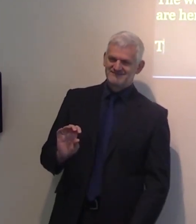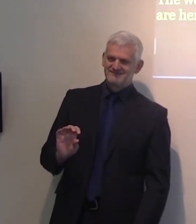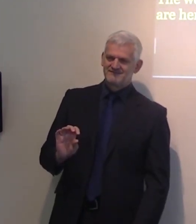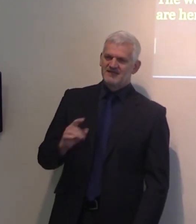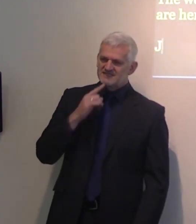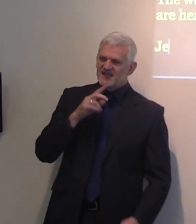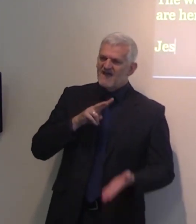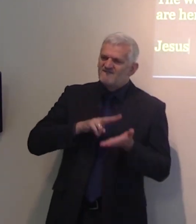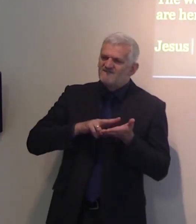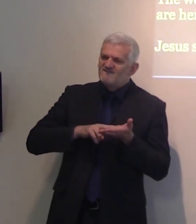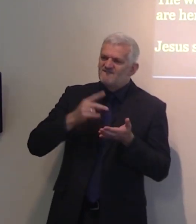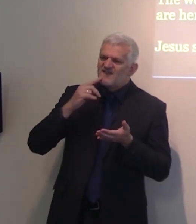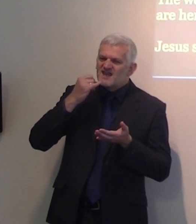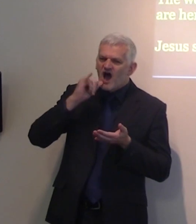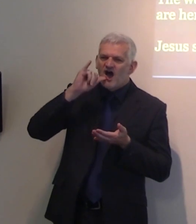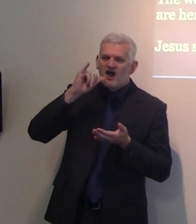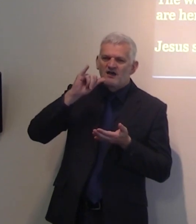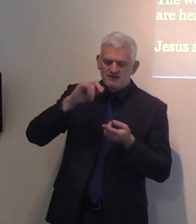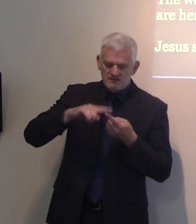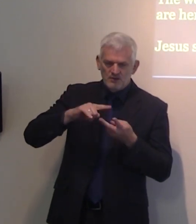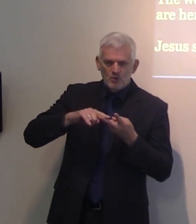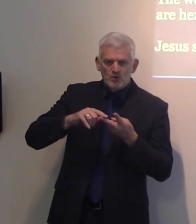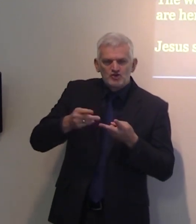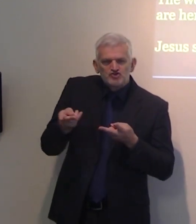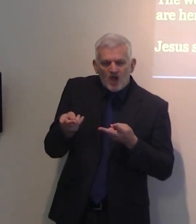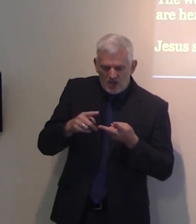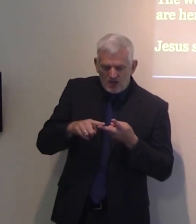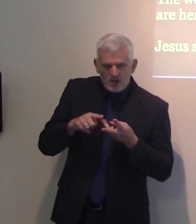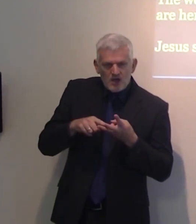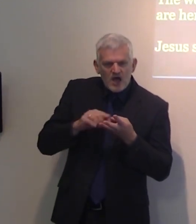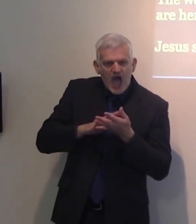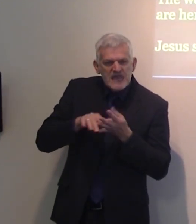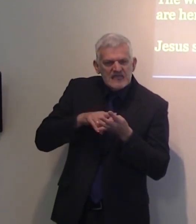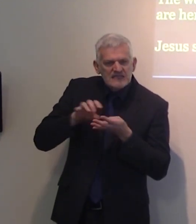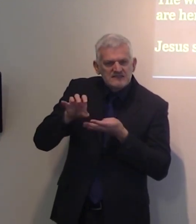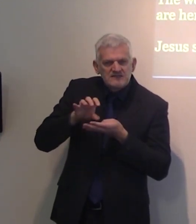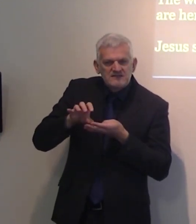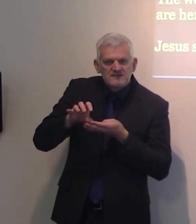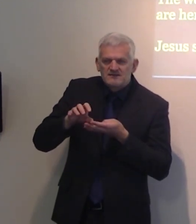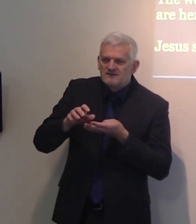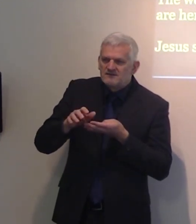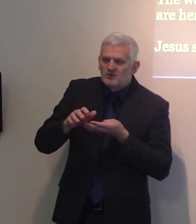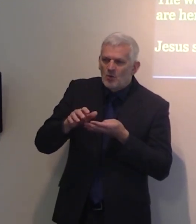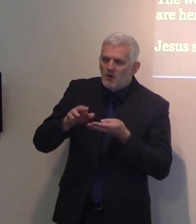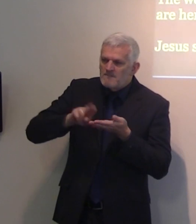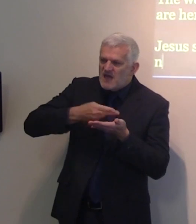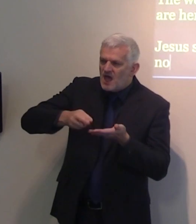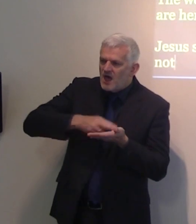not the sugar, not the honey, not even the soft and melting butter, but ye